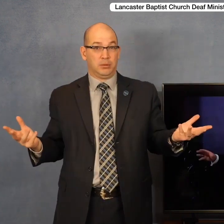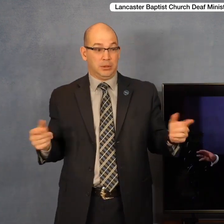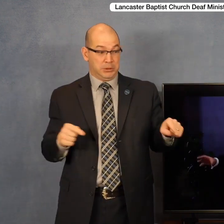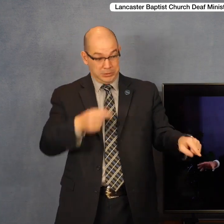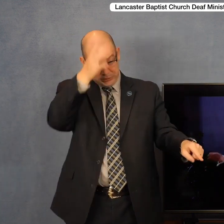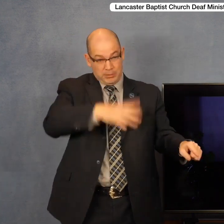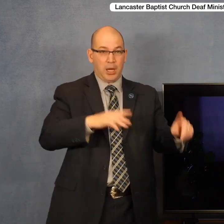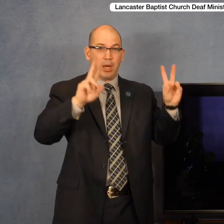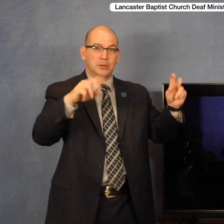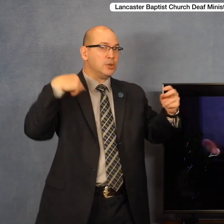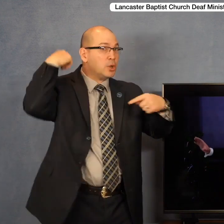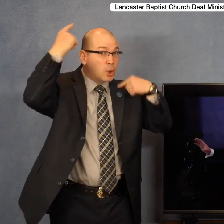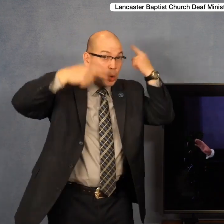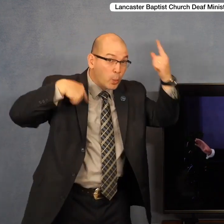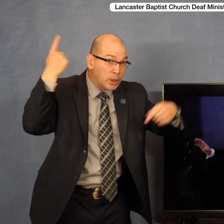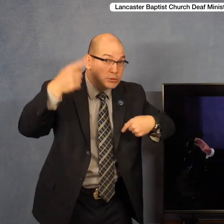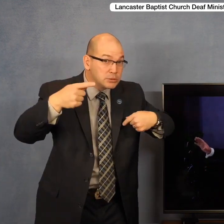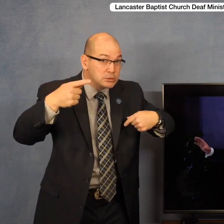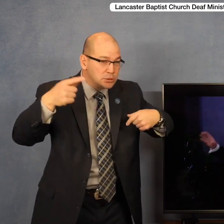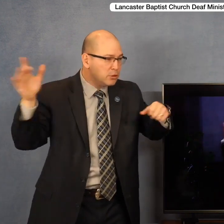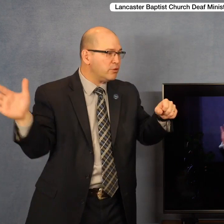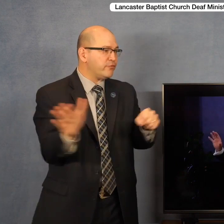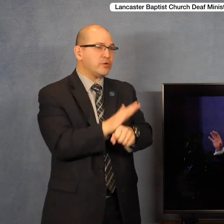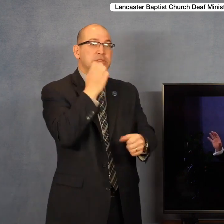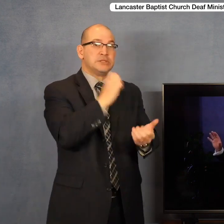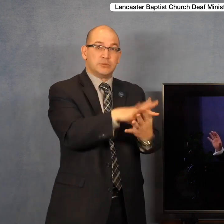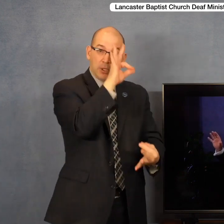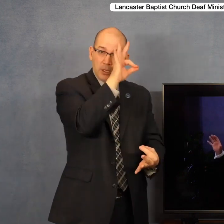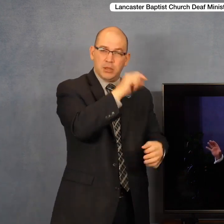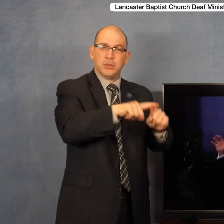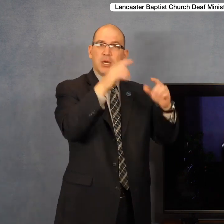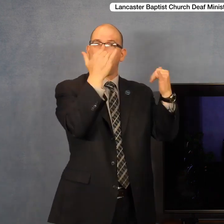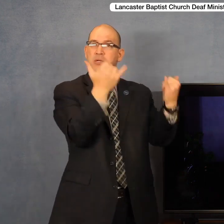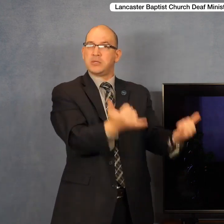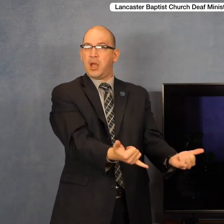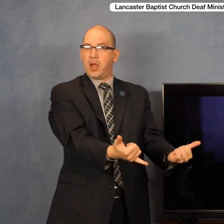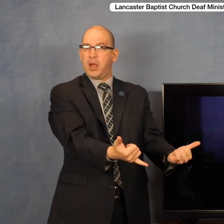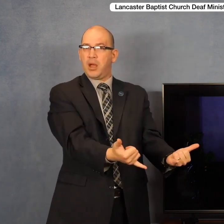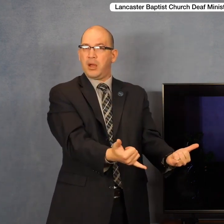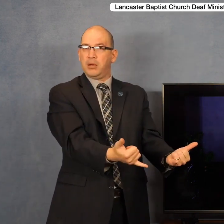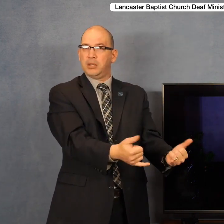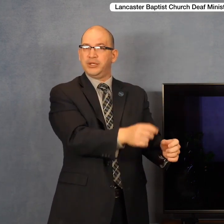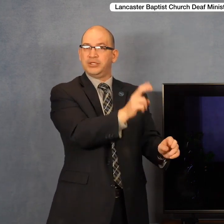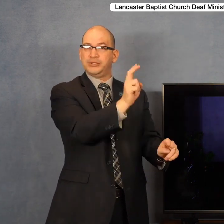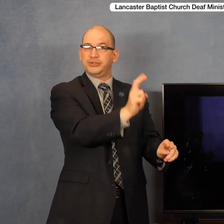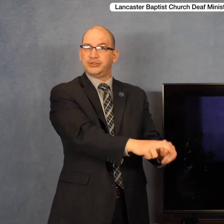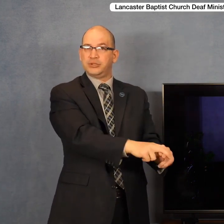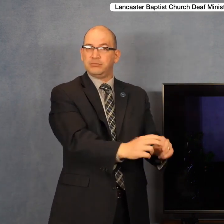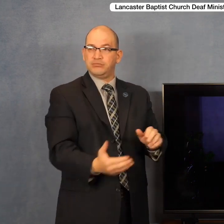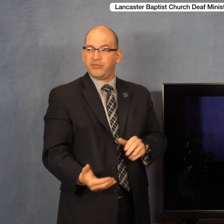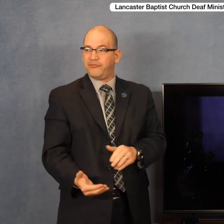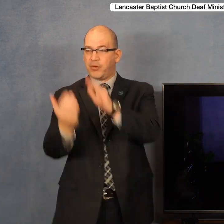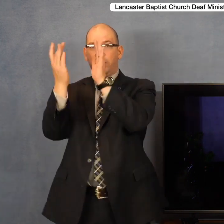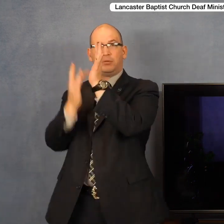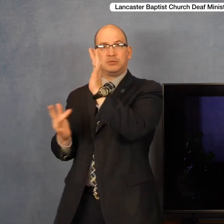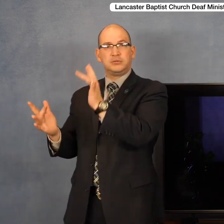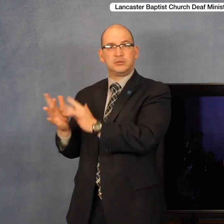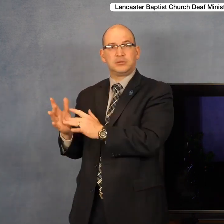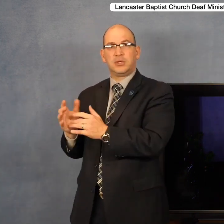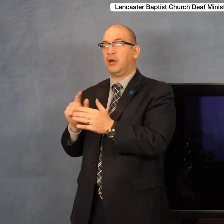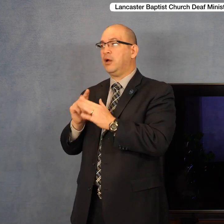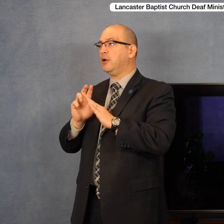possessed. He had been running through the tombs. But now, he is seated. He is peaceful.